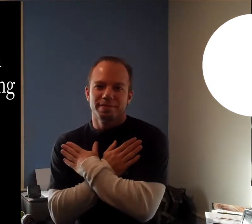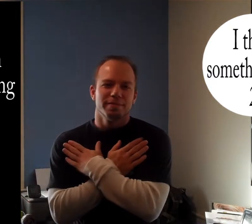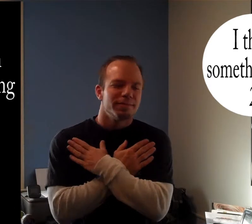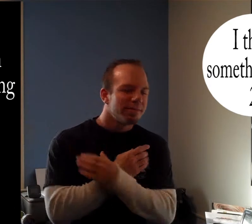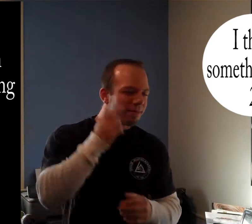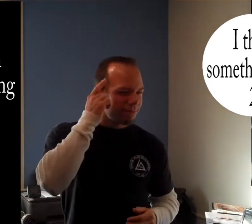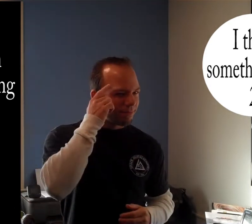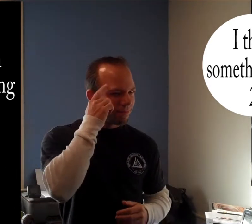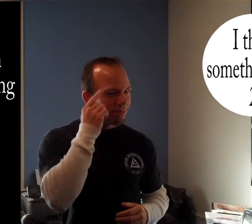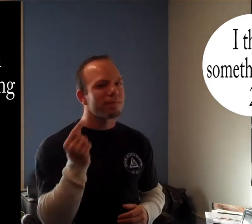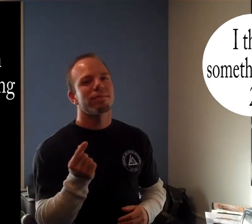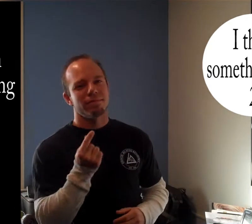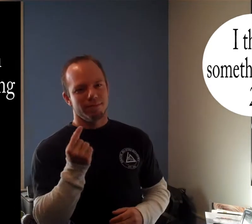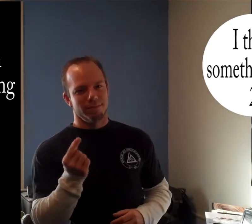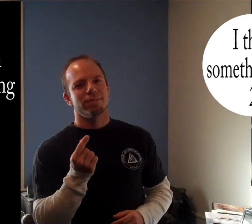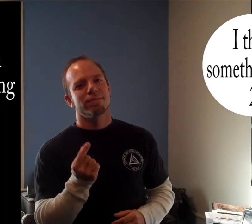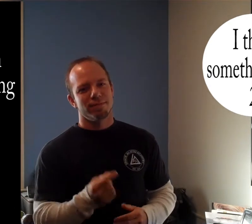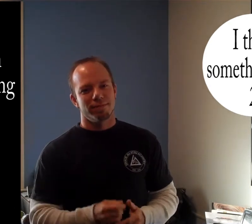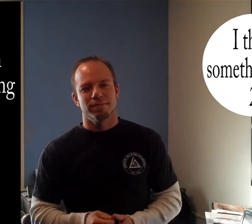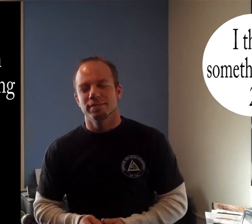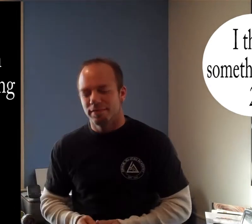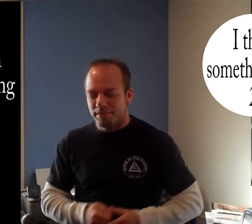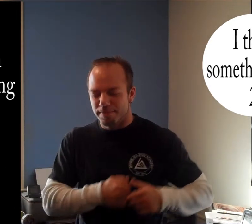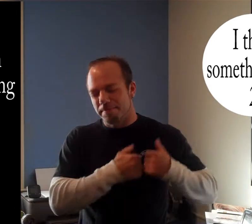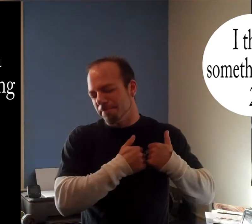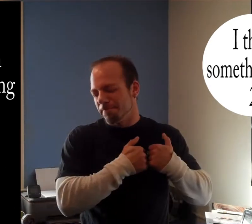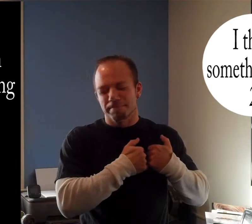I think there's something. Baby.